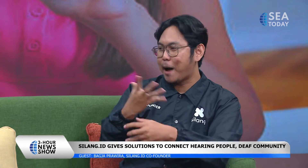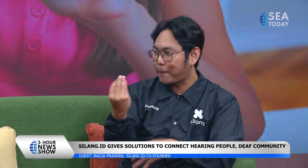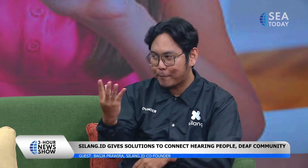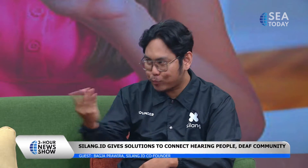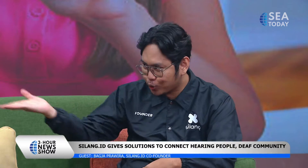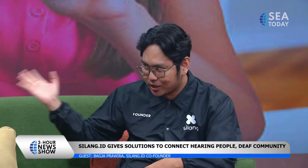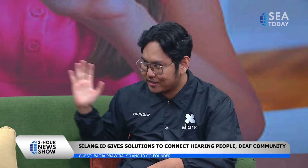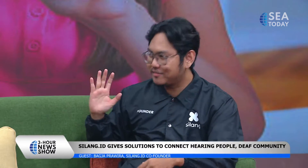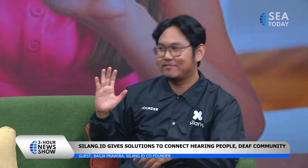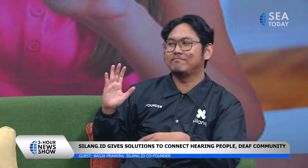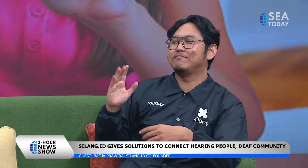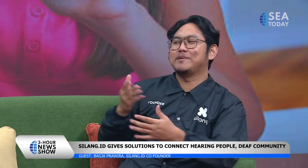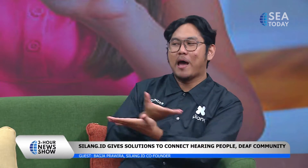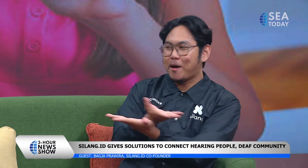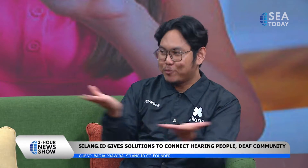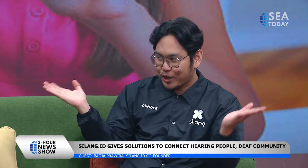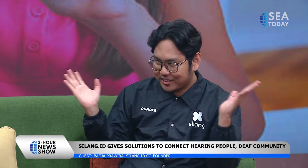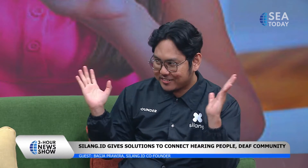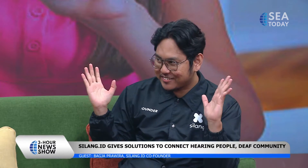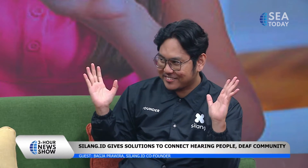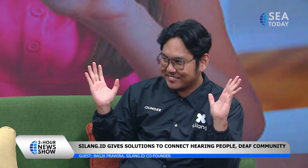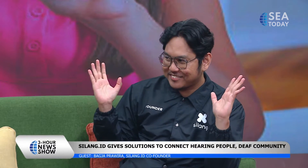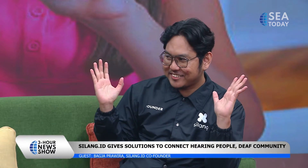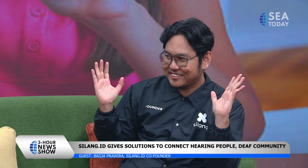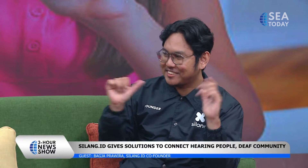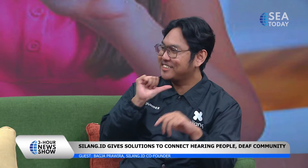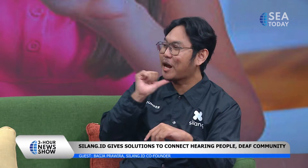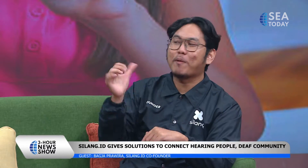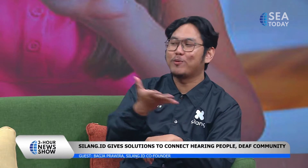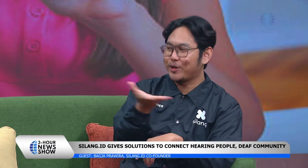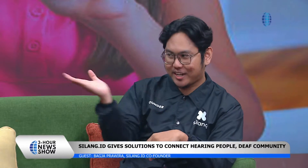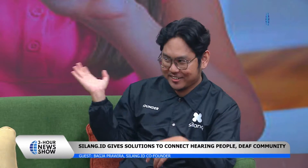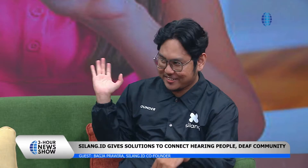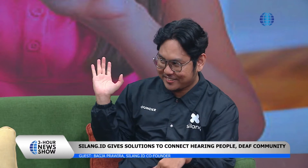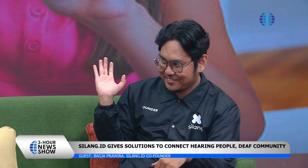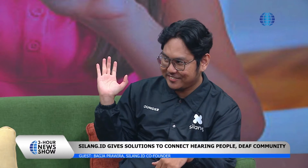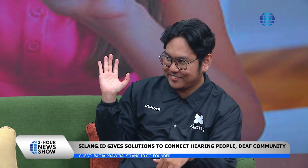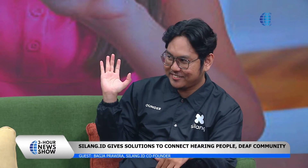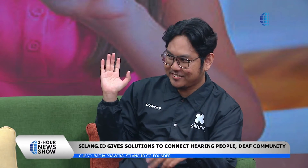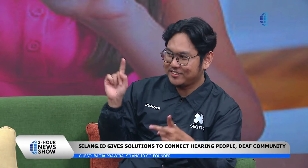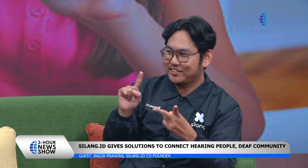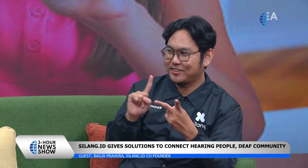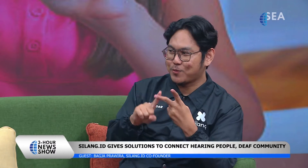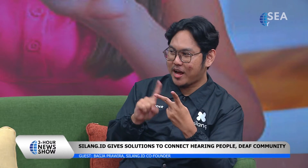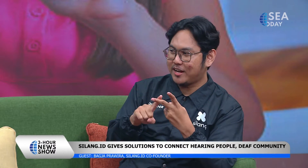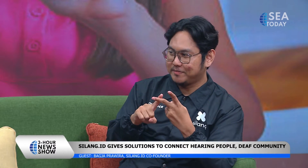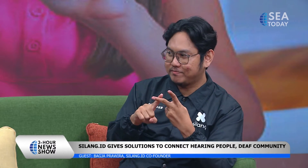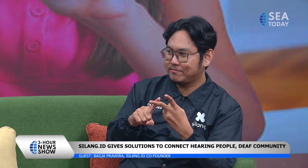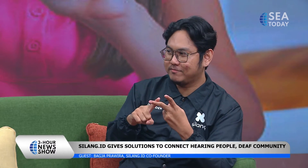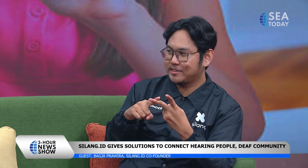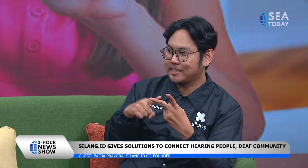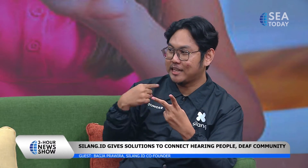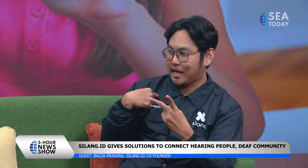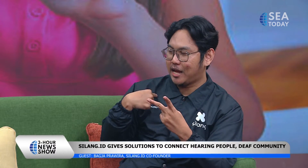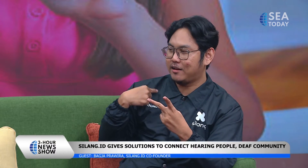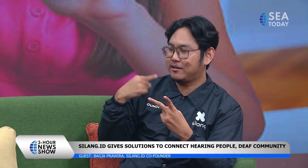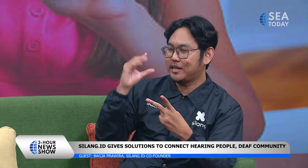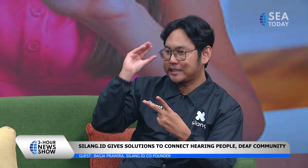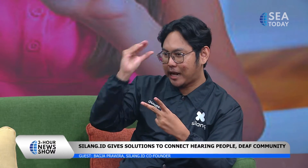many people to learn sign language and at any time at anywhere at any possible moments and the second one